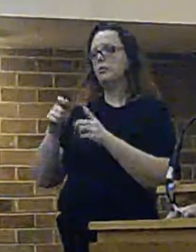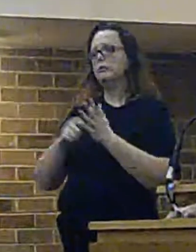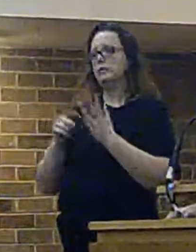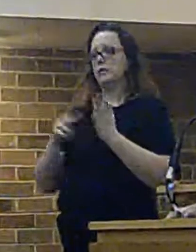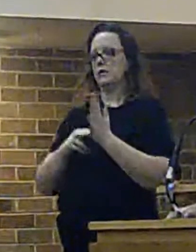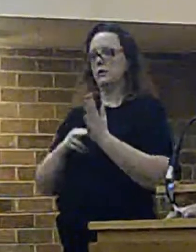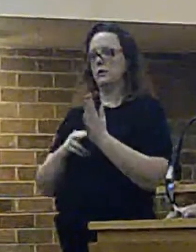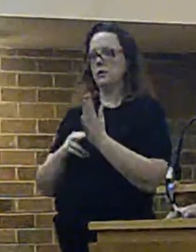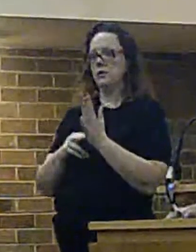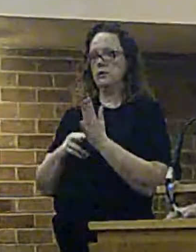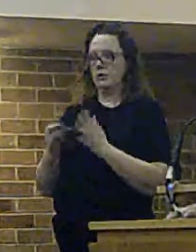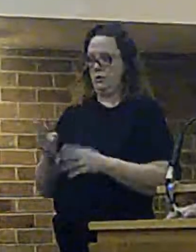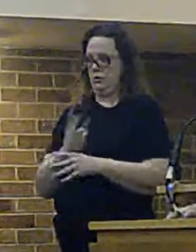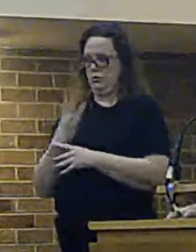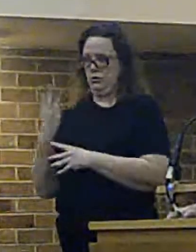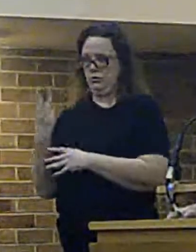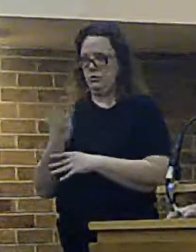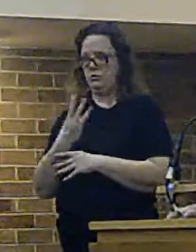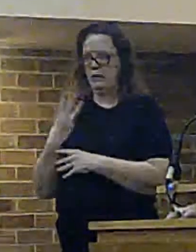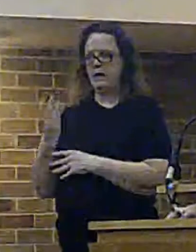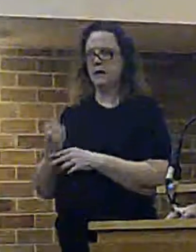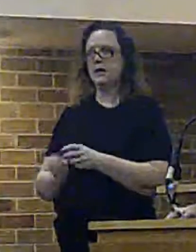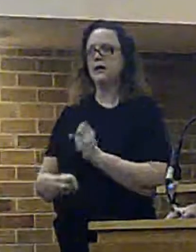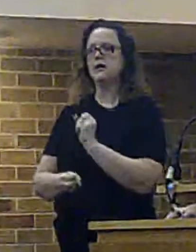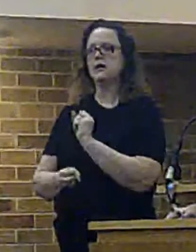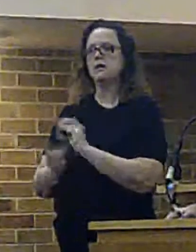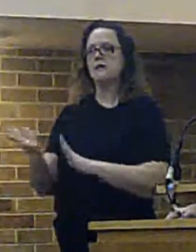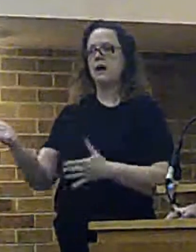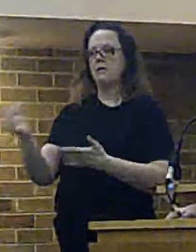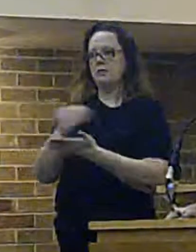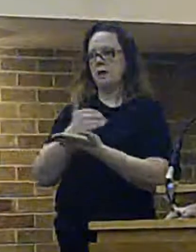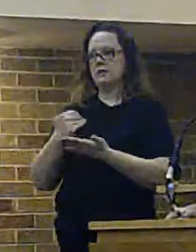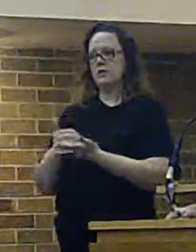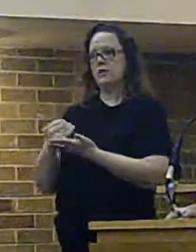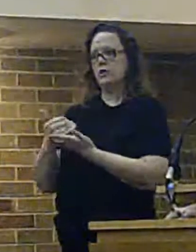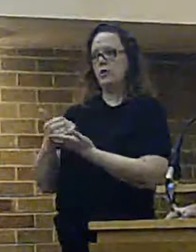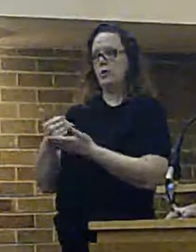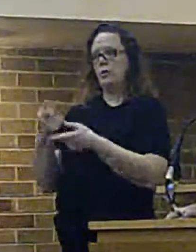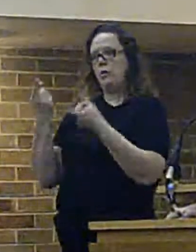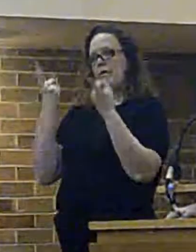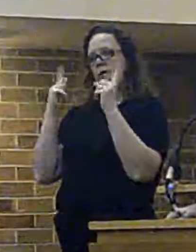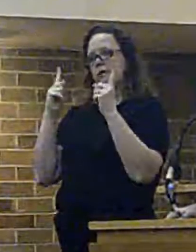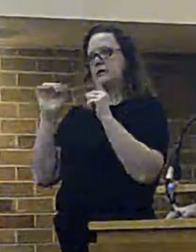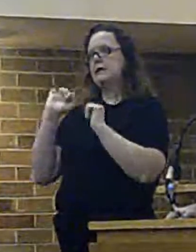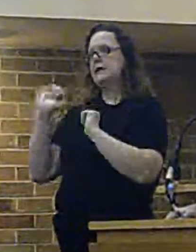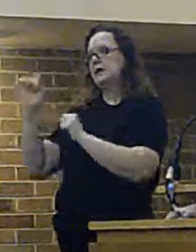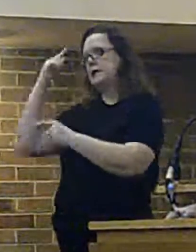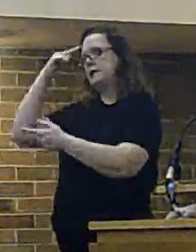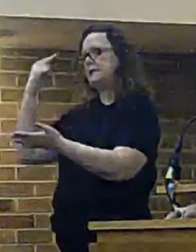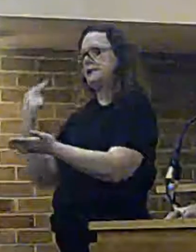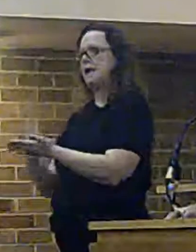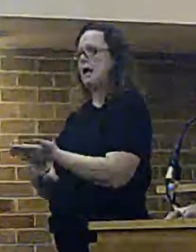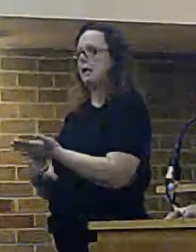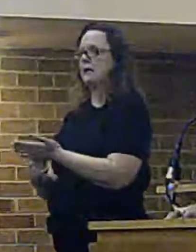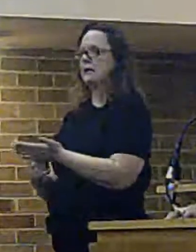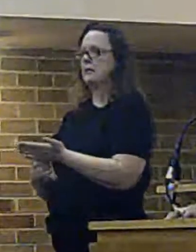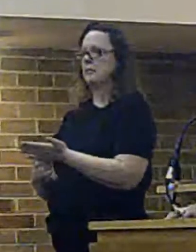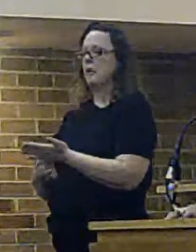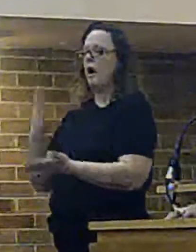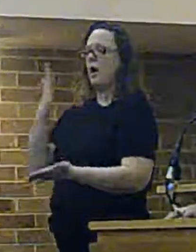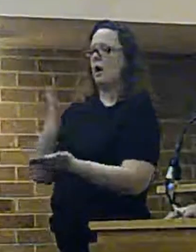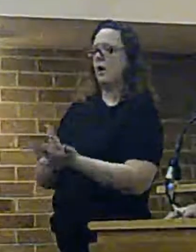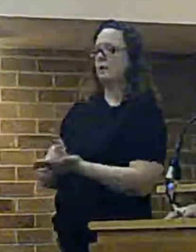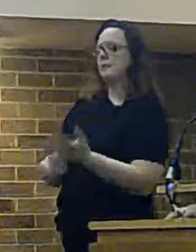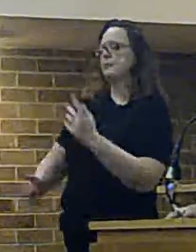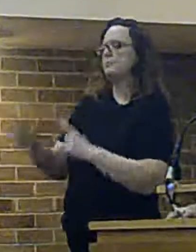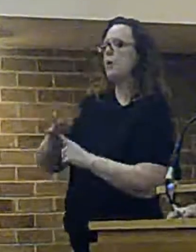and Rescue Authority, as I've said, that makes the decision, and not me. It is light and proper, however, that I am here to speak to you